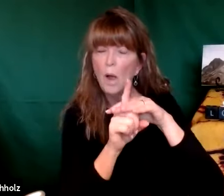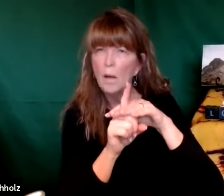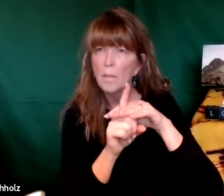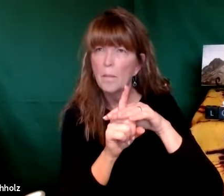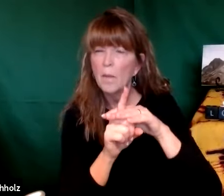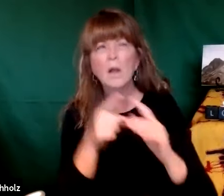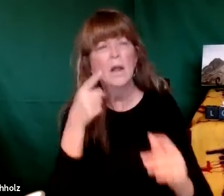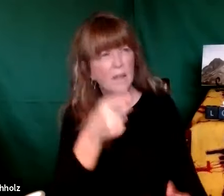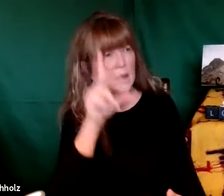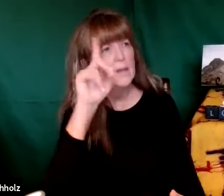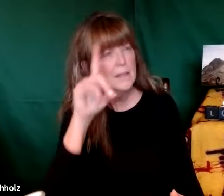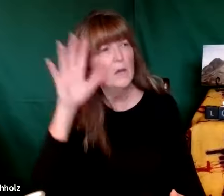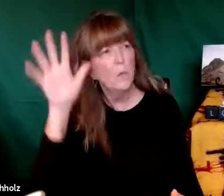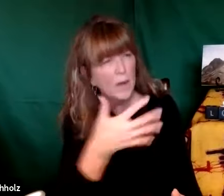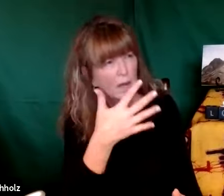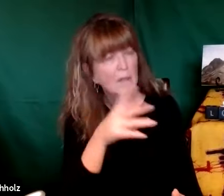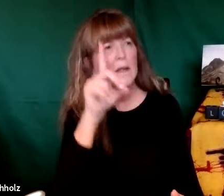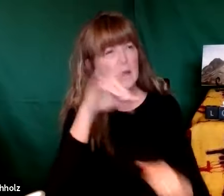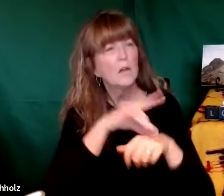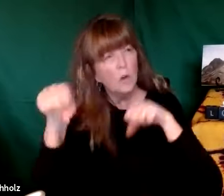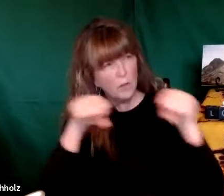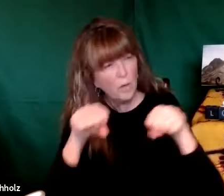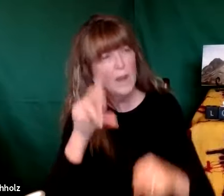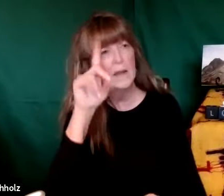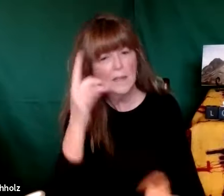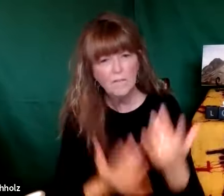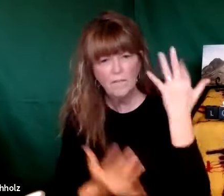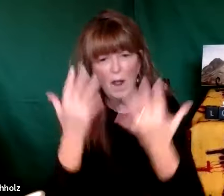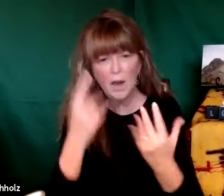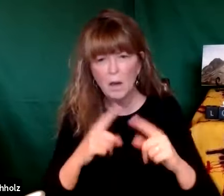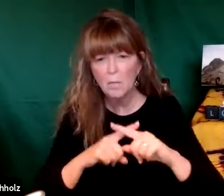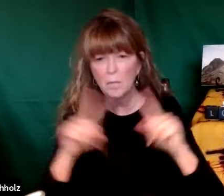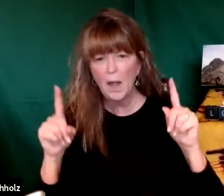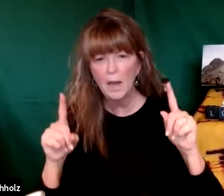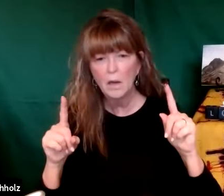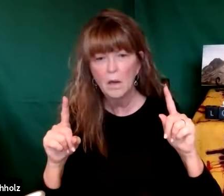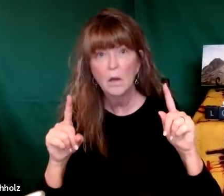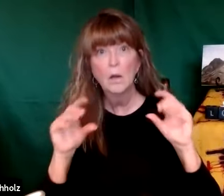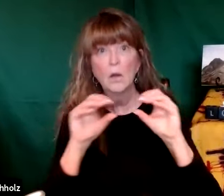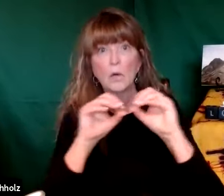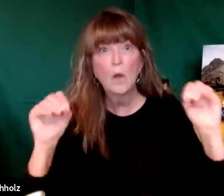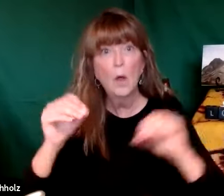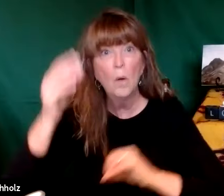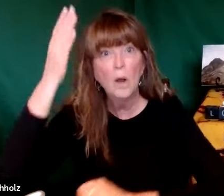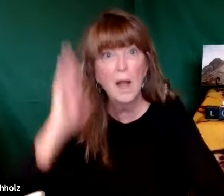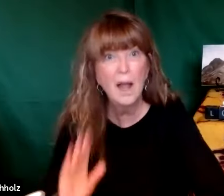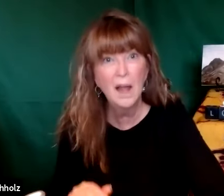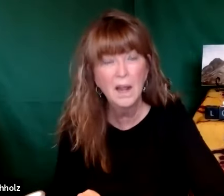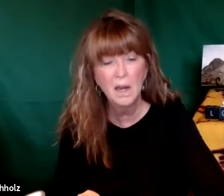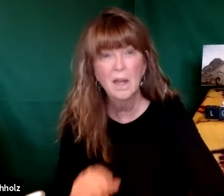God is supposed to appear to me there the wind came there was an earthquake and there was a raging